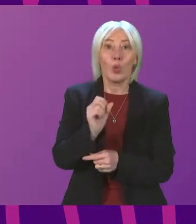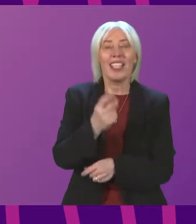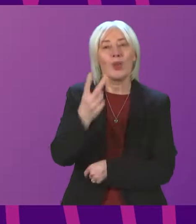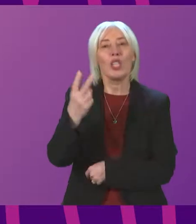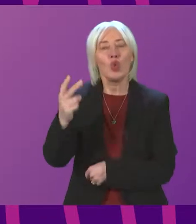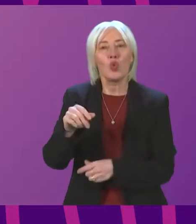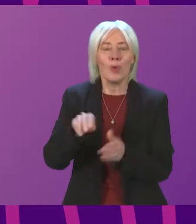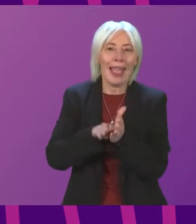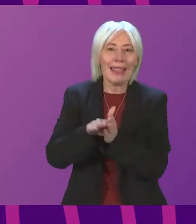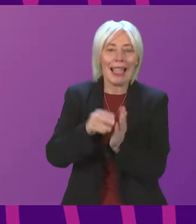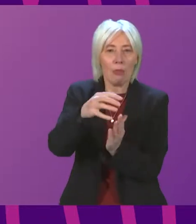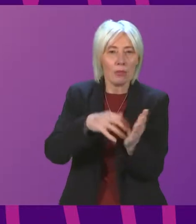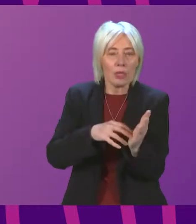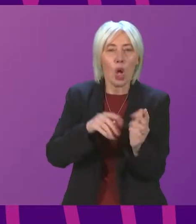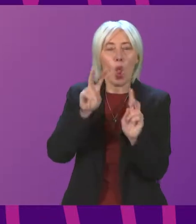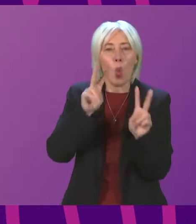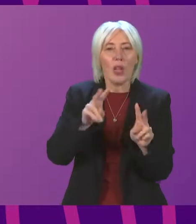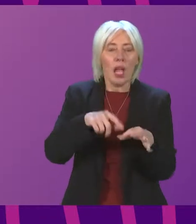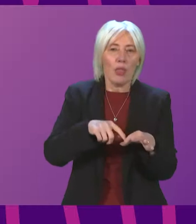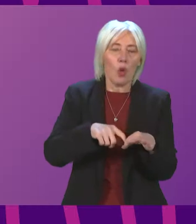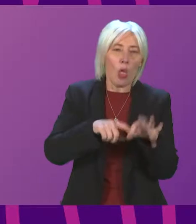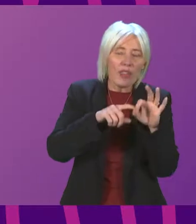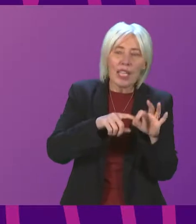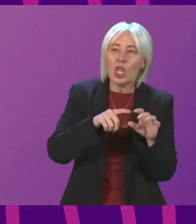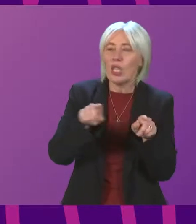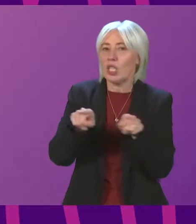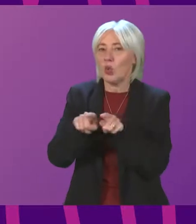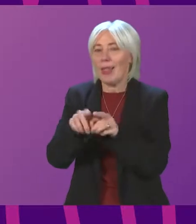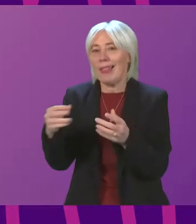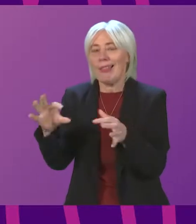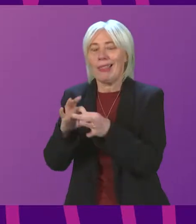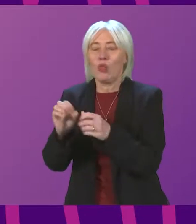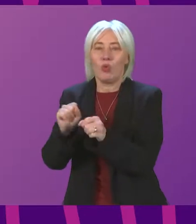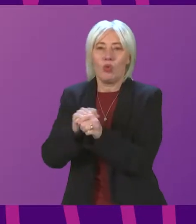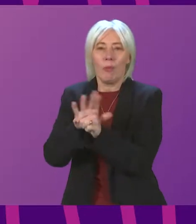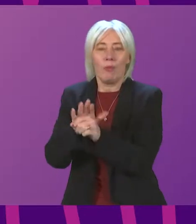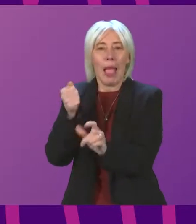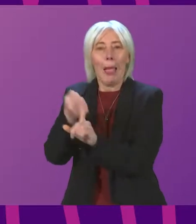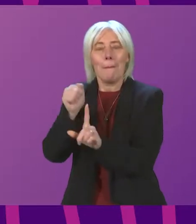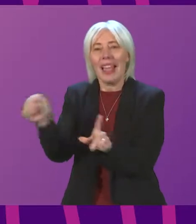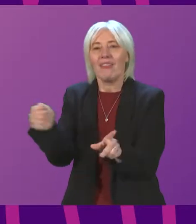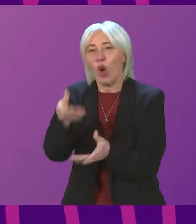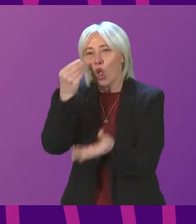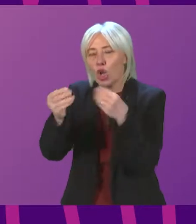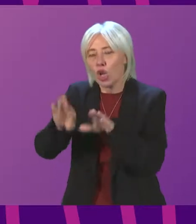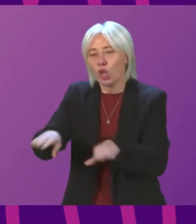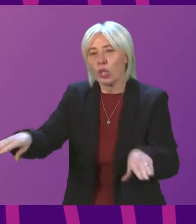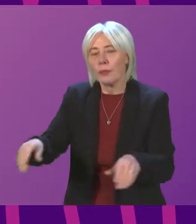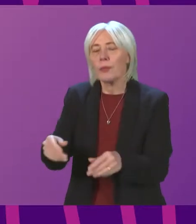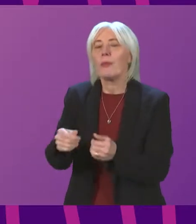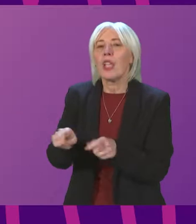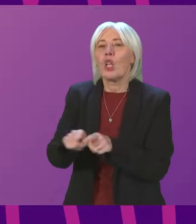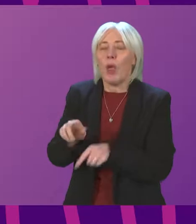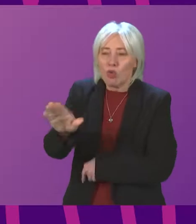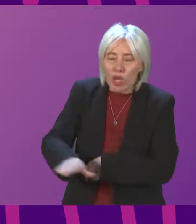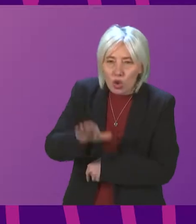credibility of the qualifications against the ongoing impact of the COVID-19 pandemic on learners. They will also give clarity and reassurance to